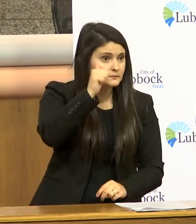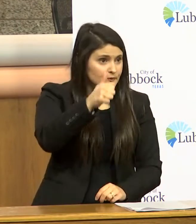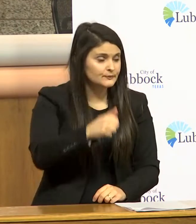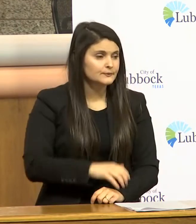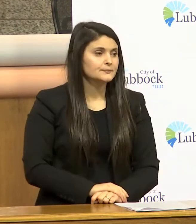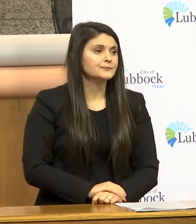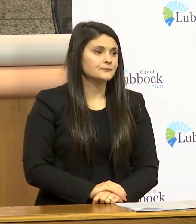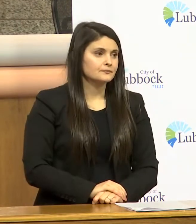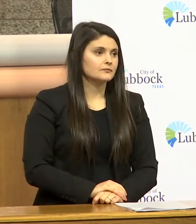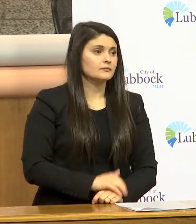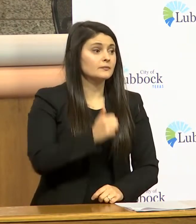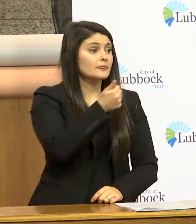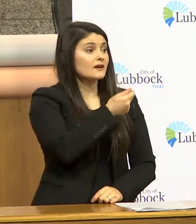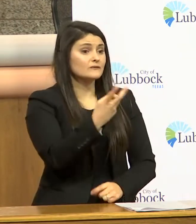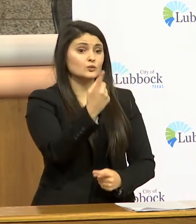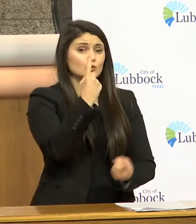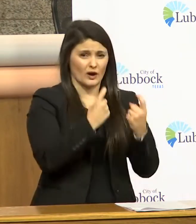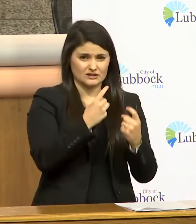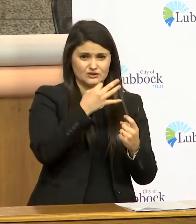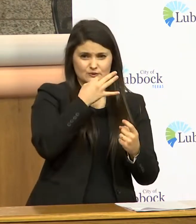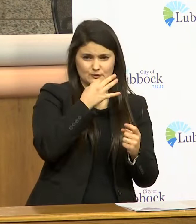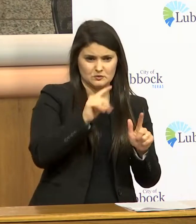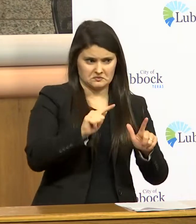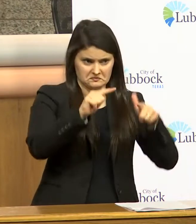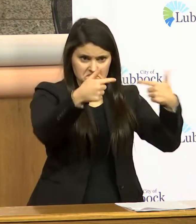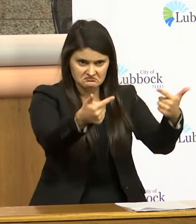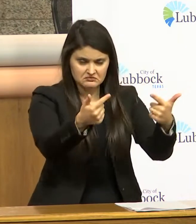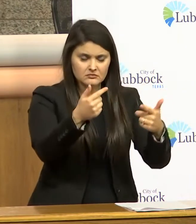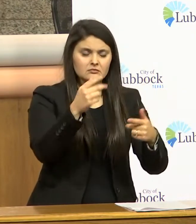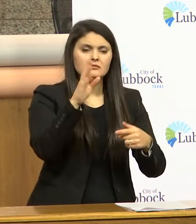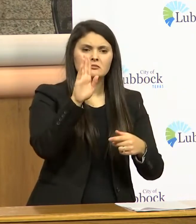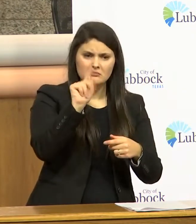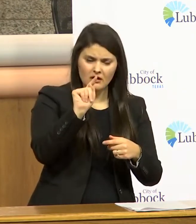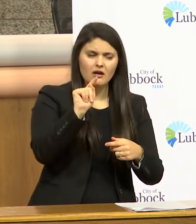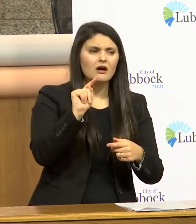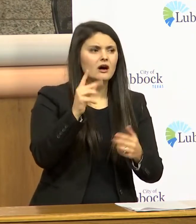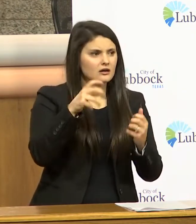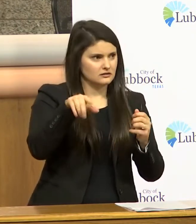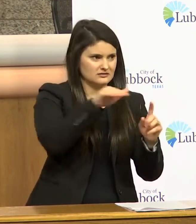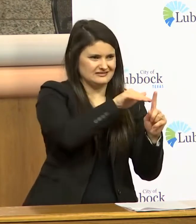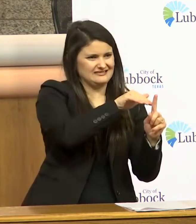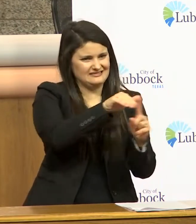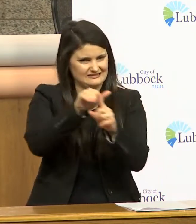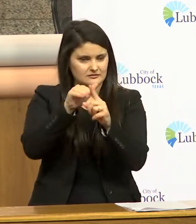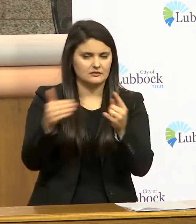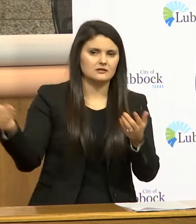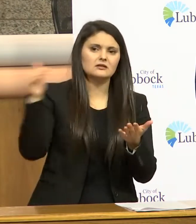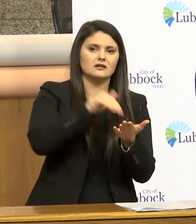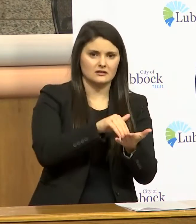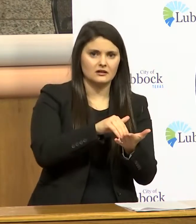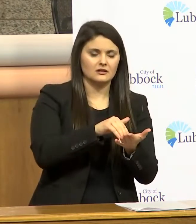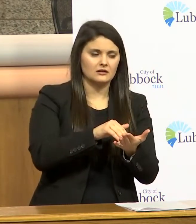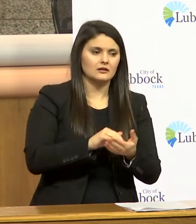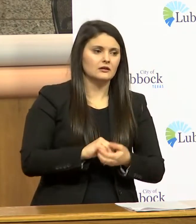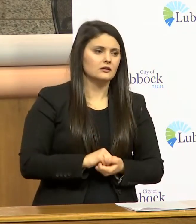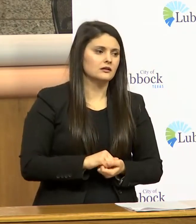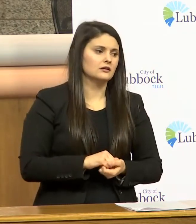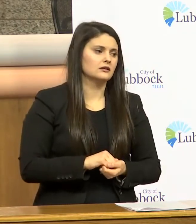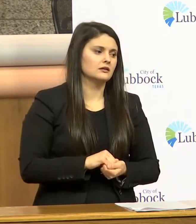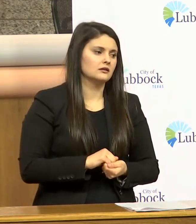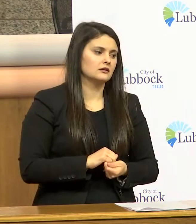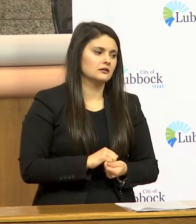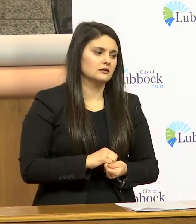we're going to take a few questions in a few minutes but i want to remind everyone again that